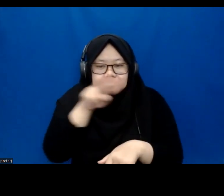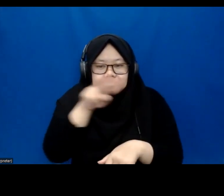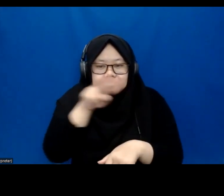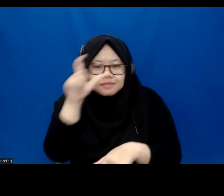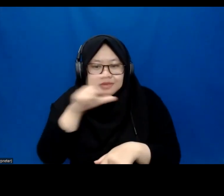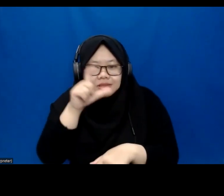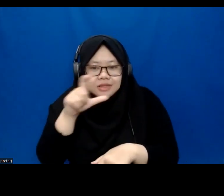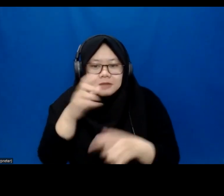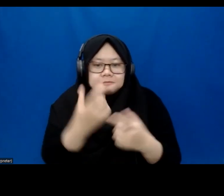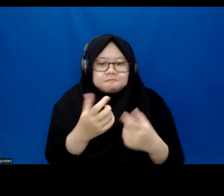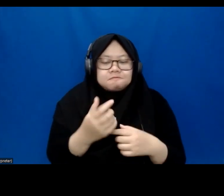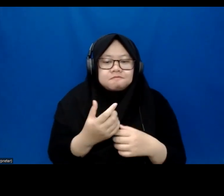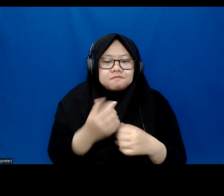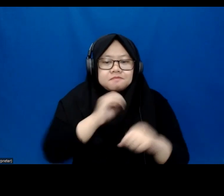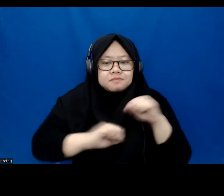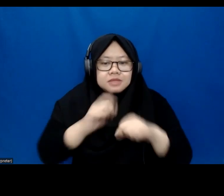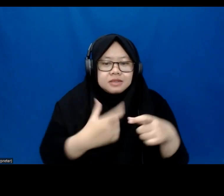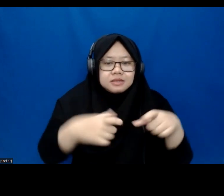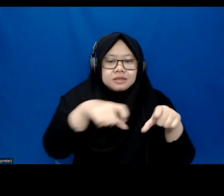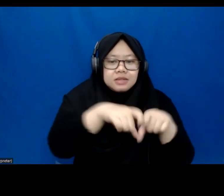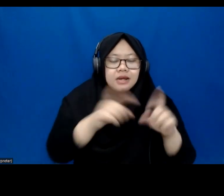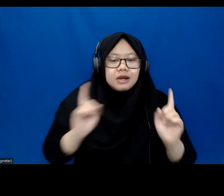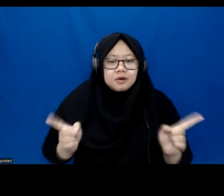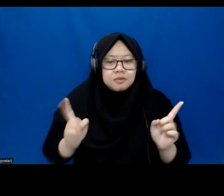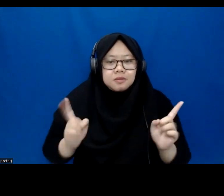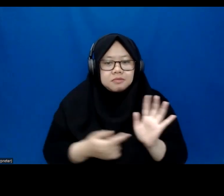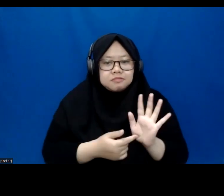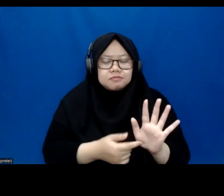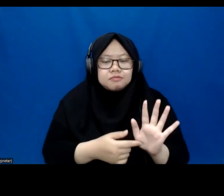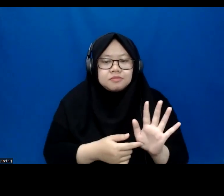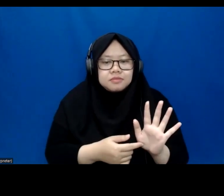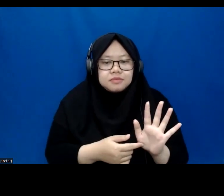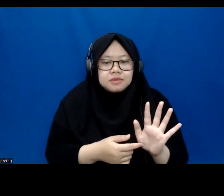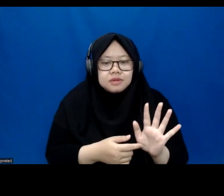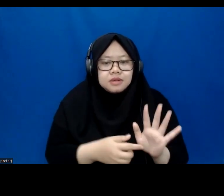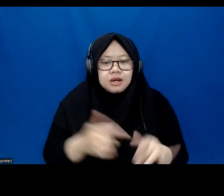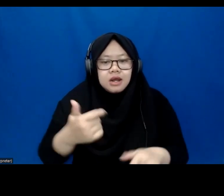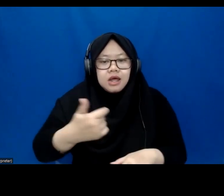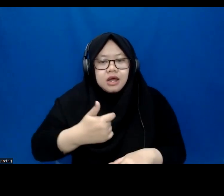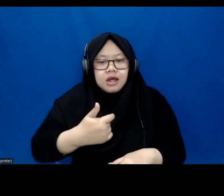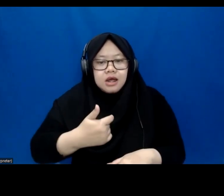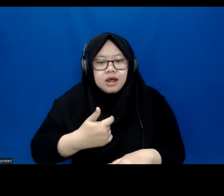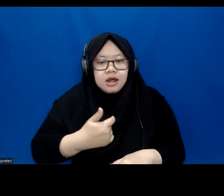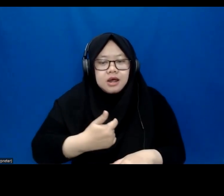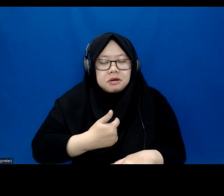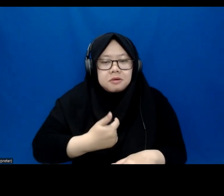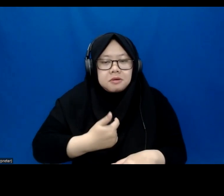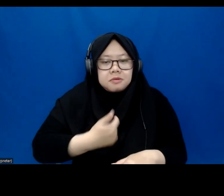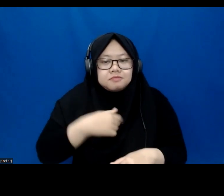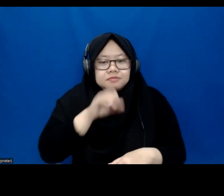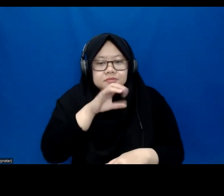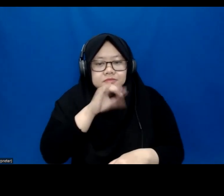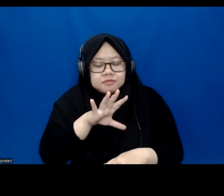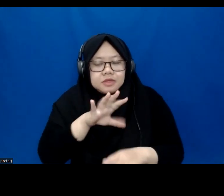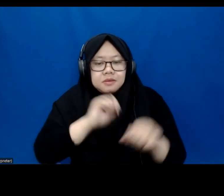what you already know. And it's quite normal as well to reject what you don't know. So I commend you on your work that you're doing, Dr. Darren, because